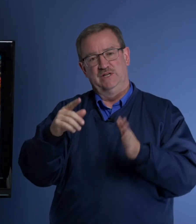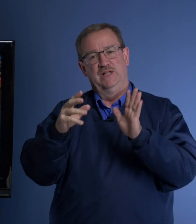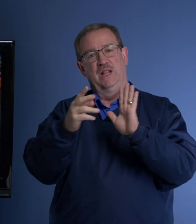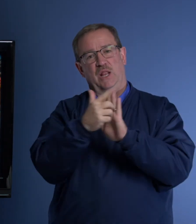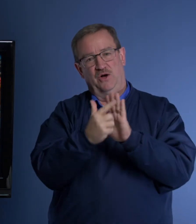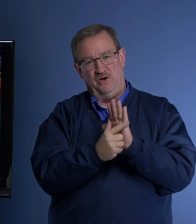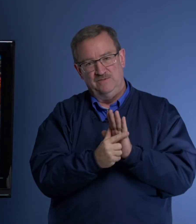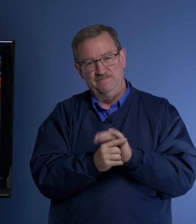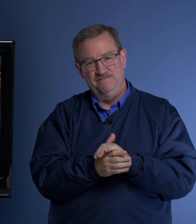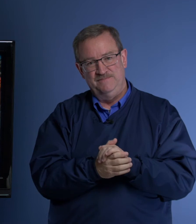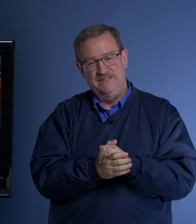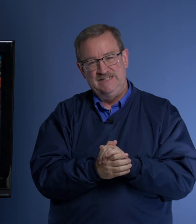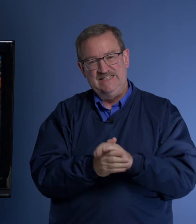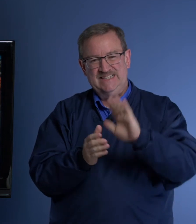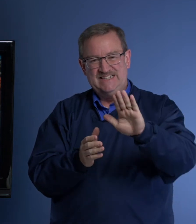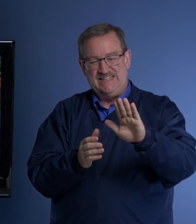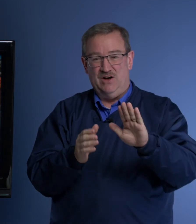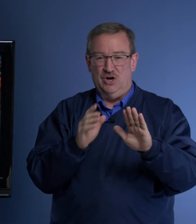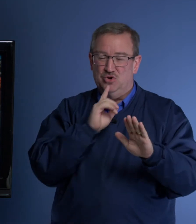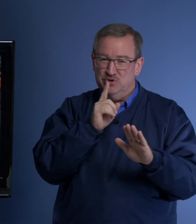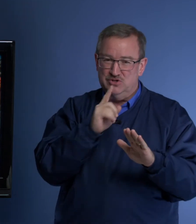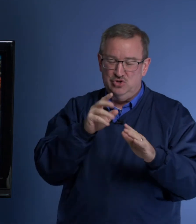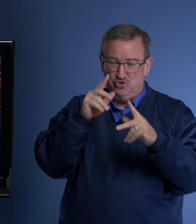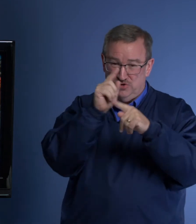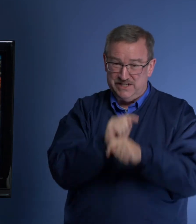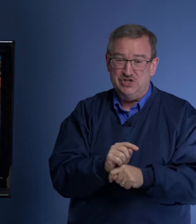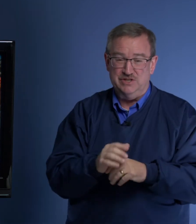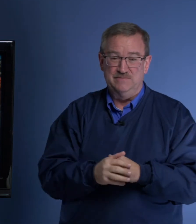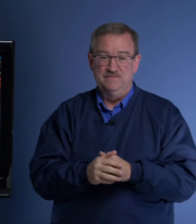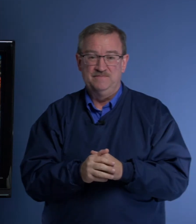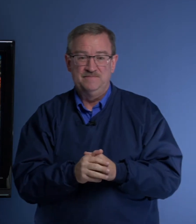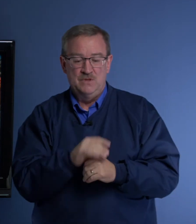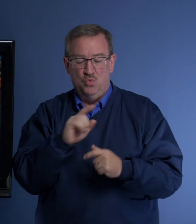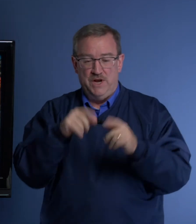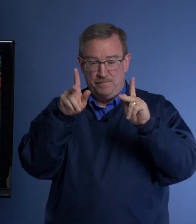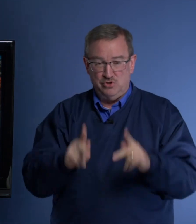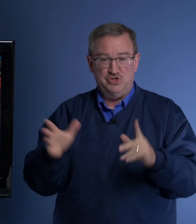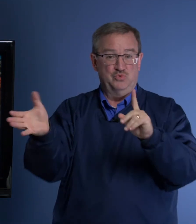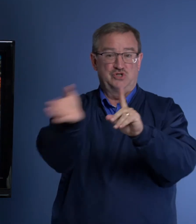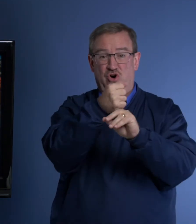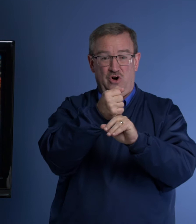law. Now, according to tradition, when a person was caught